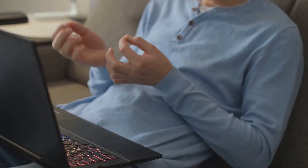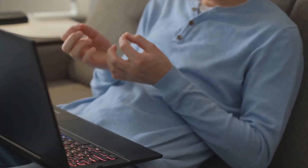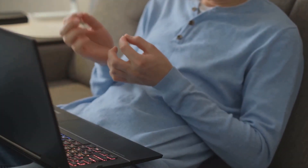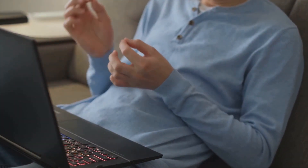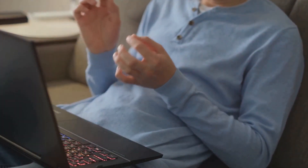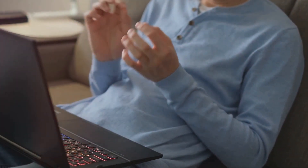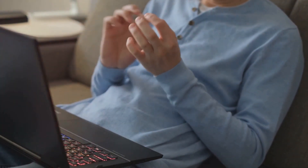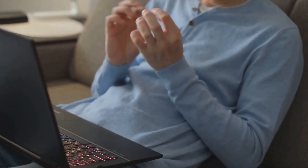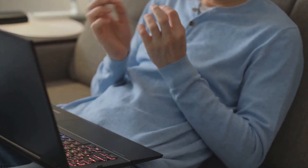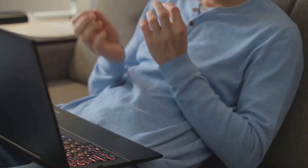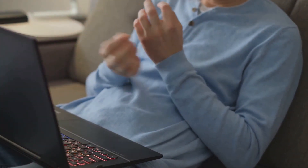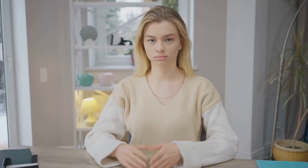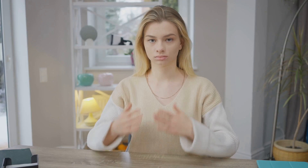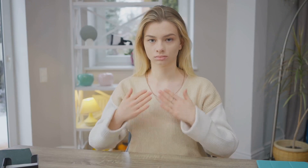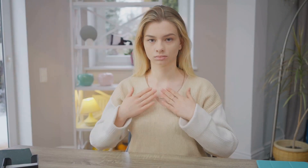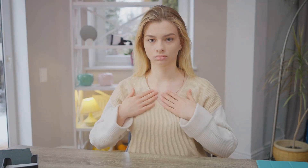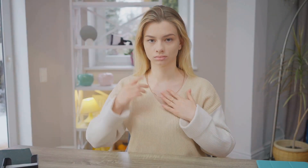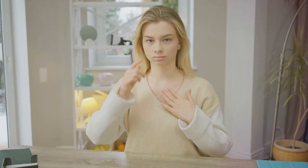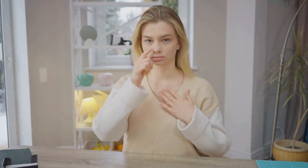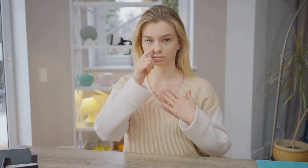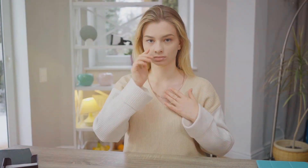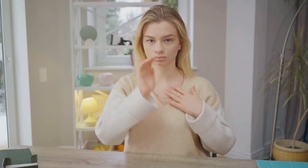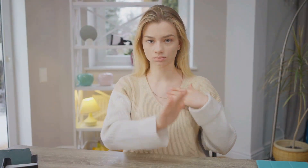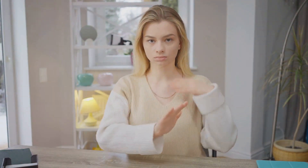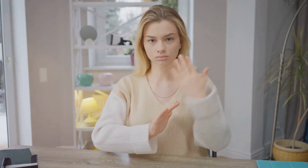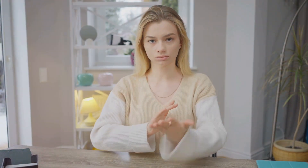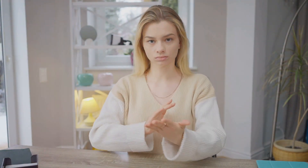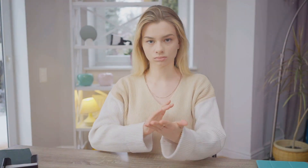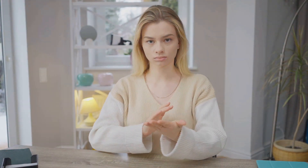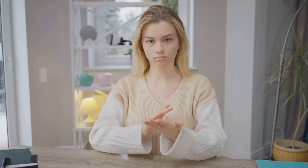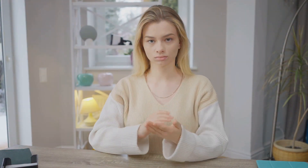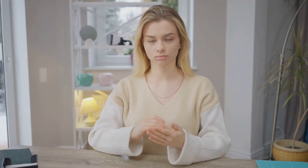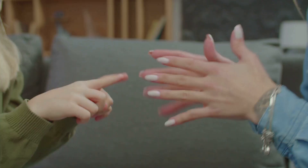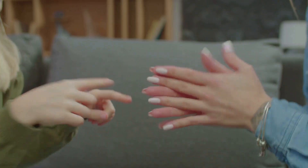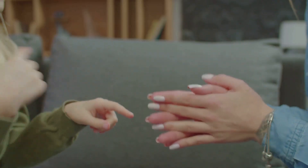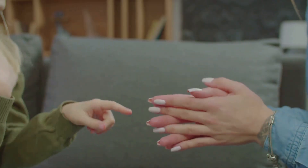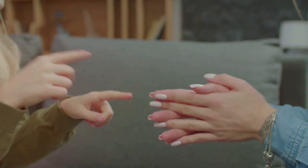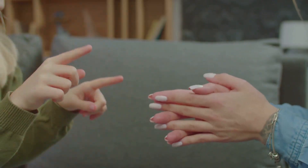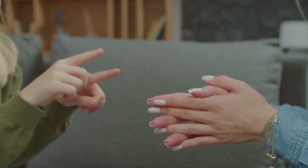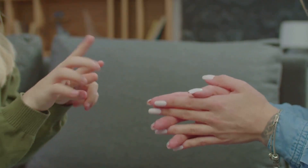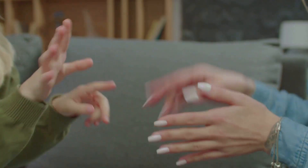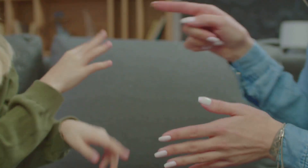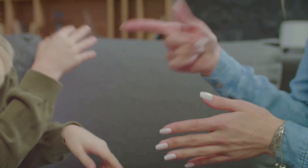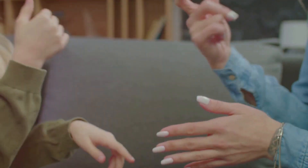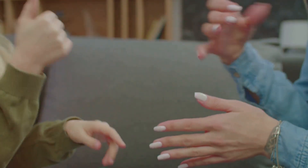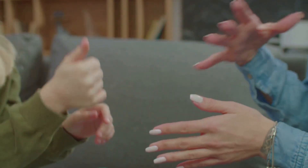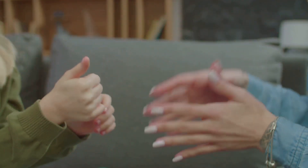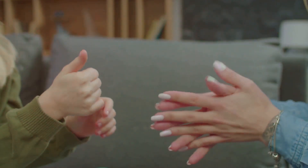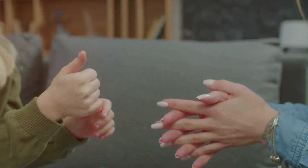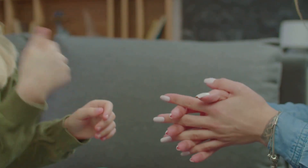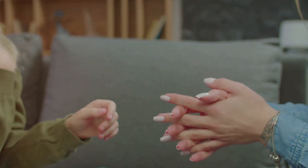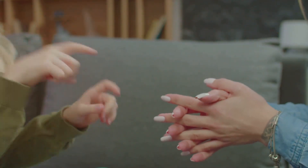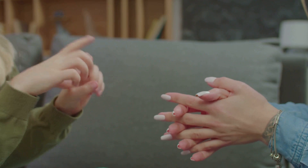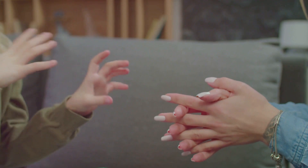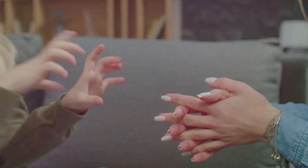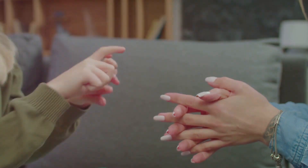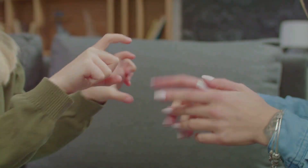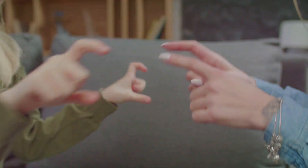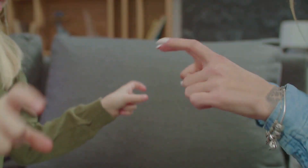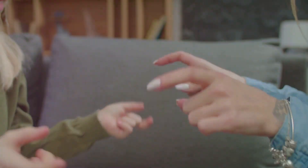and medical interpretation and their ability to interpret trilingual. As we see, sign language interpreters are highly trained